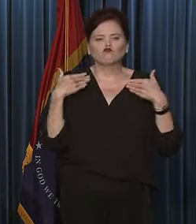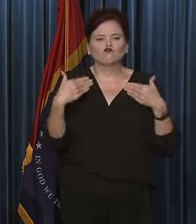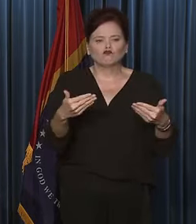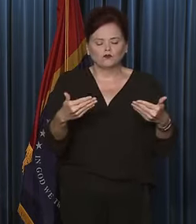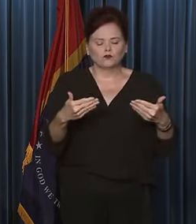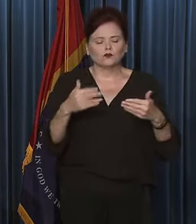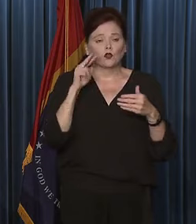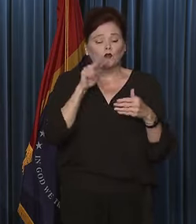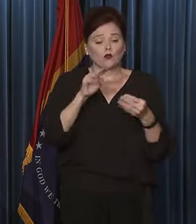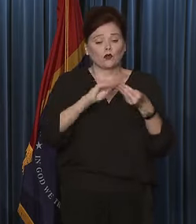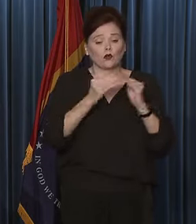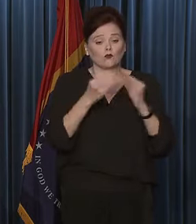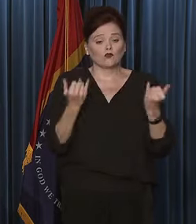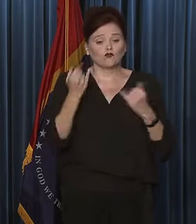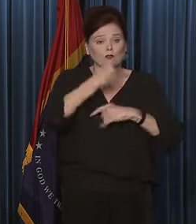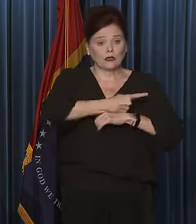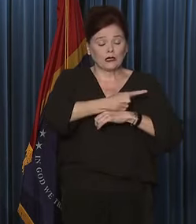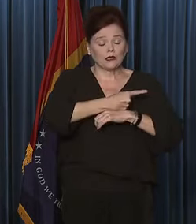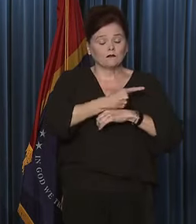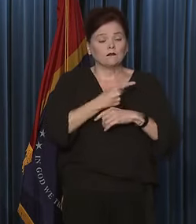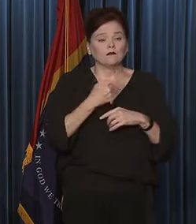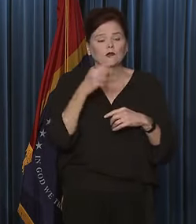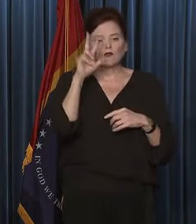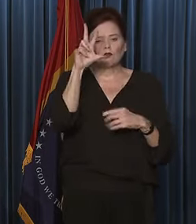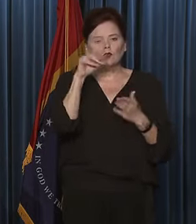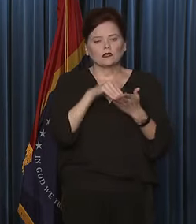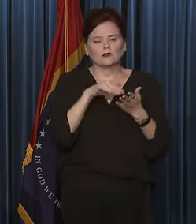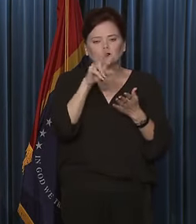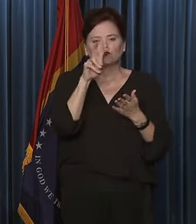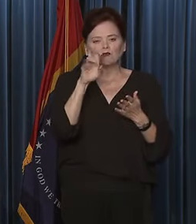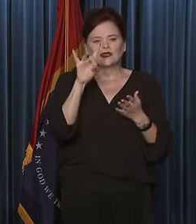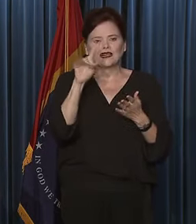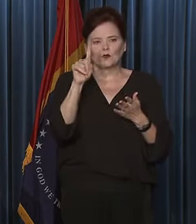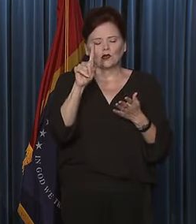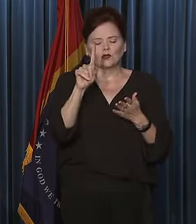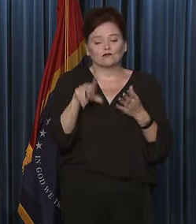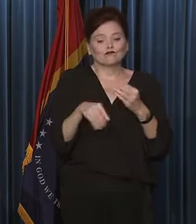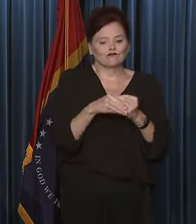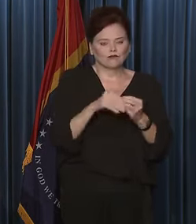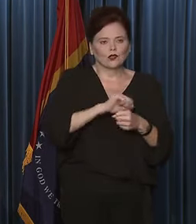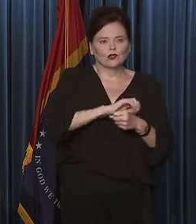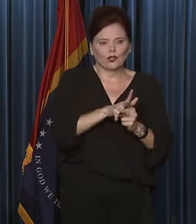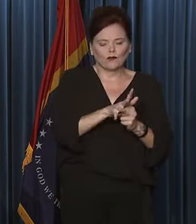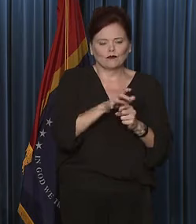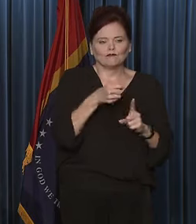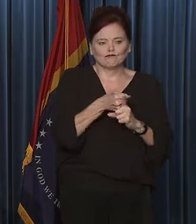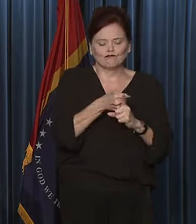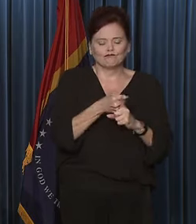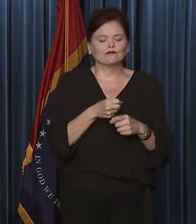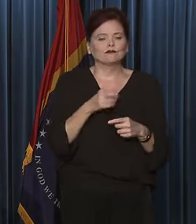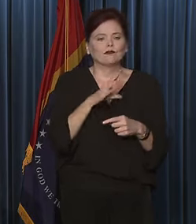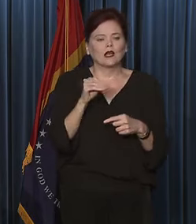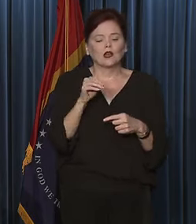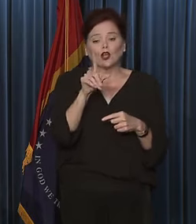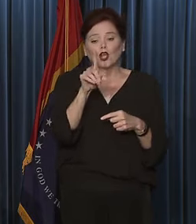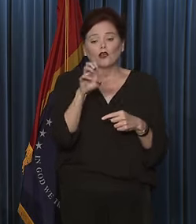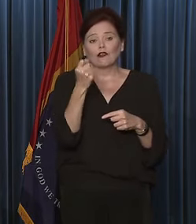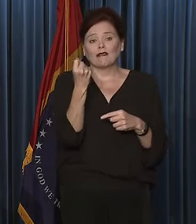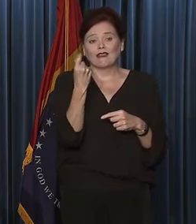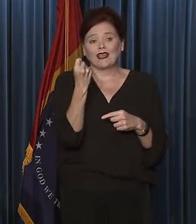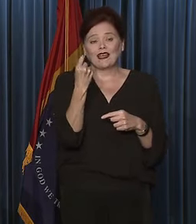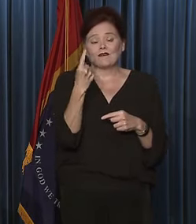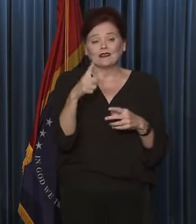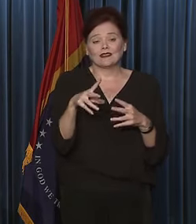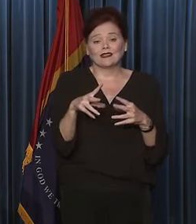look today at our numbers, we're reporting out 3,291 additional cases and, unfortunately, 111